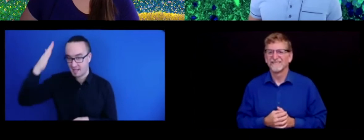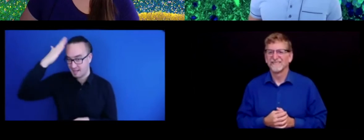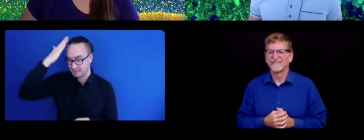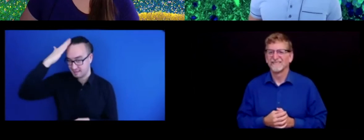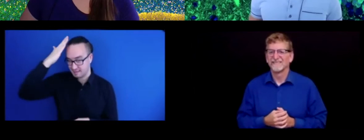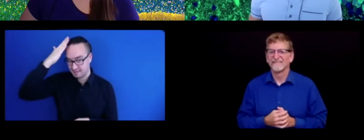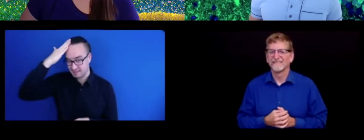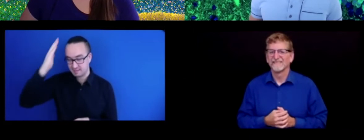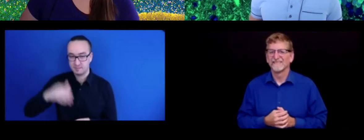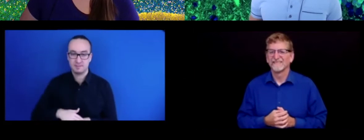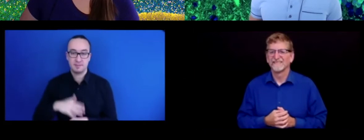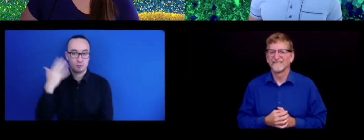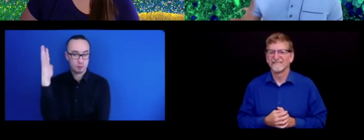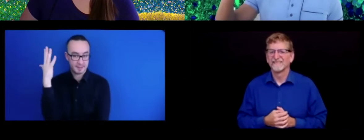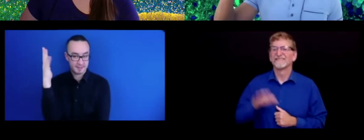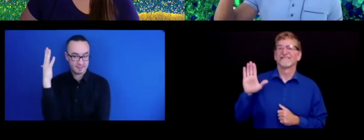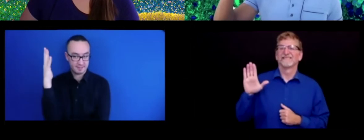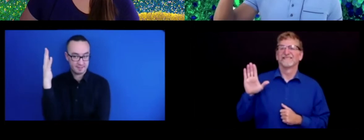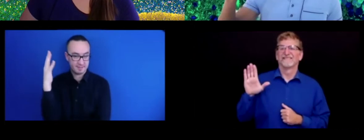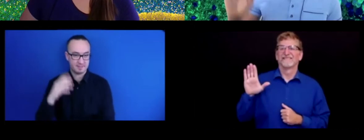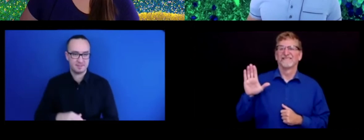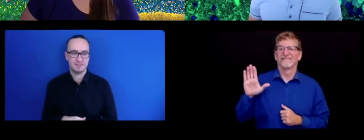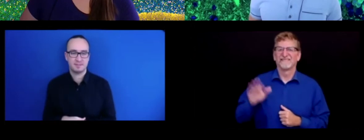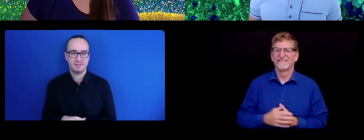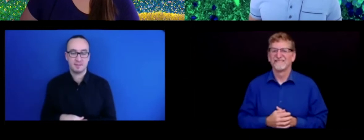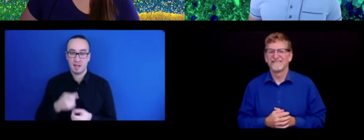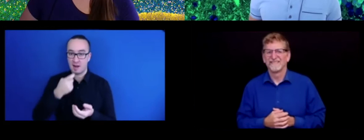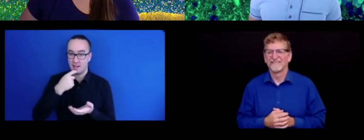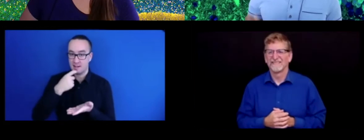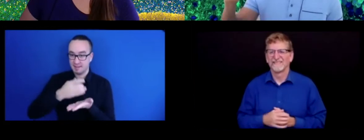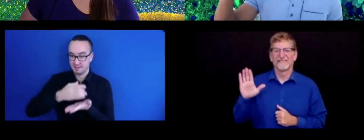Tree. Glass.